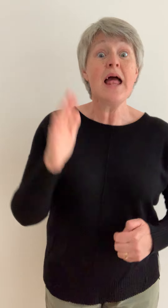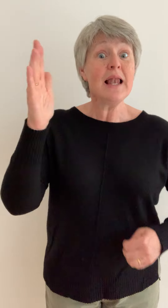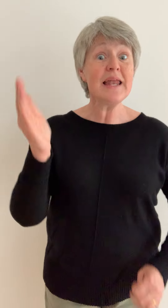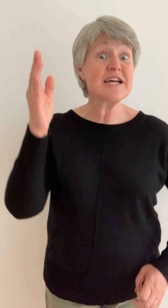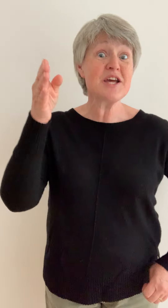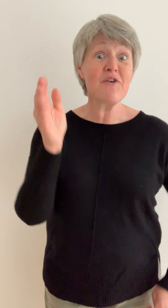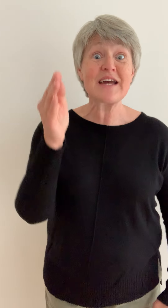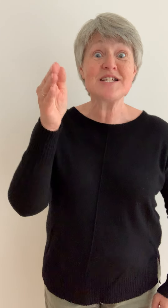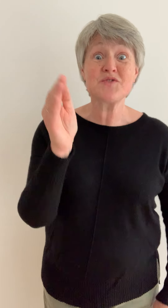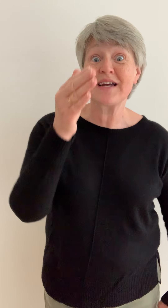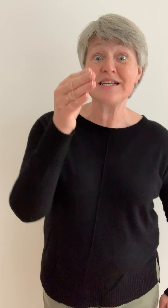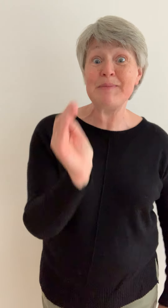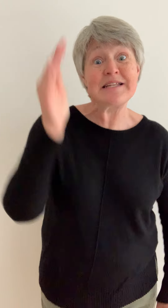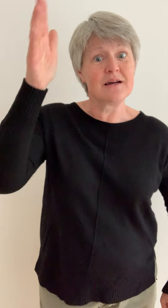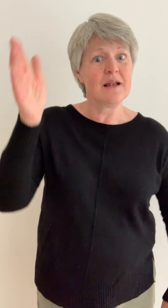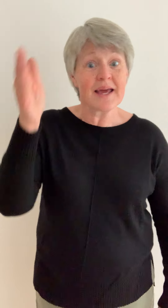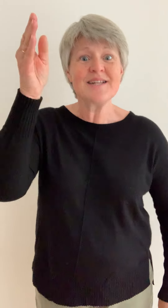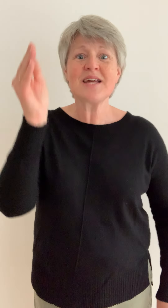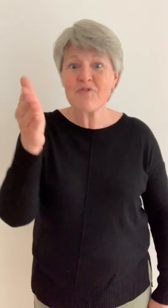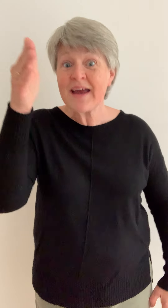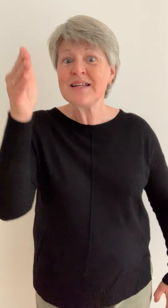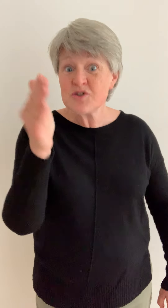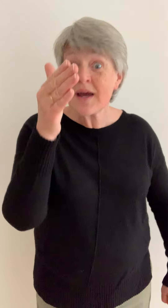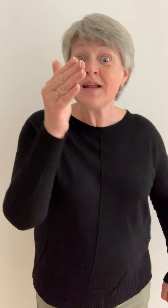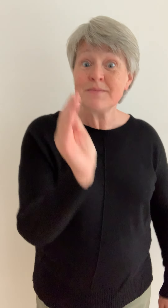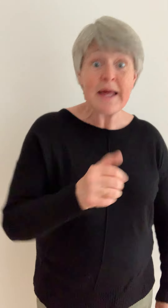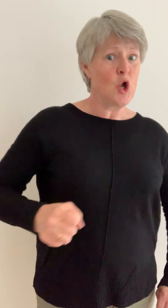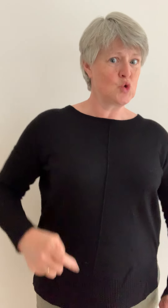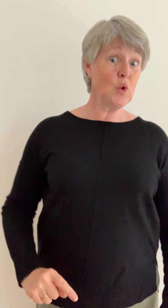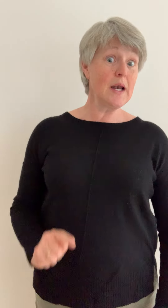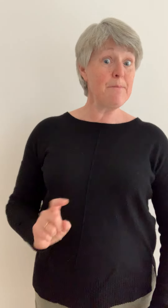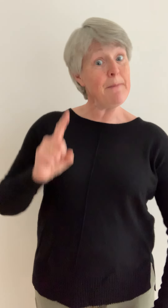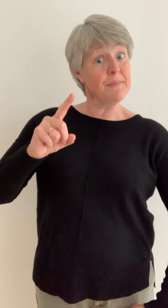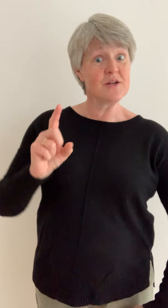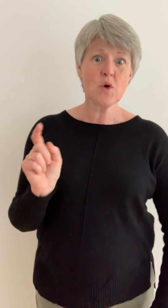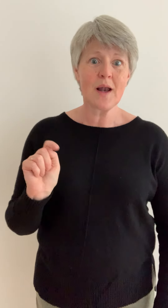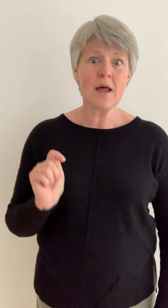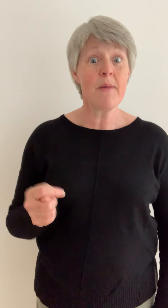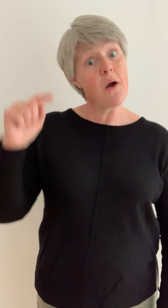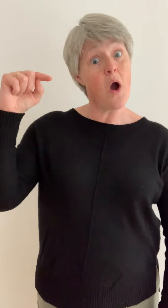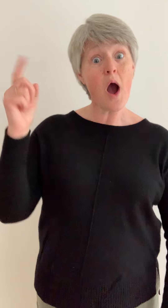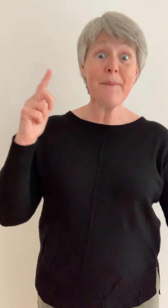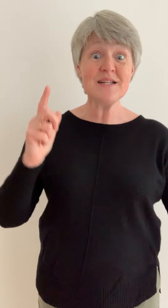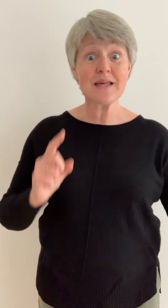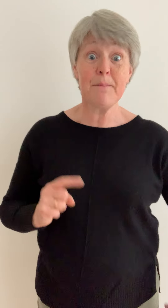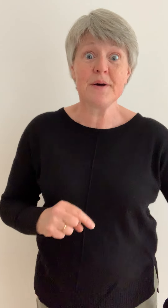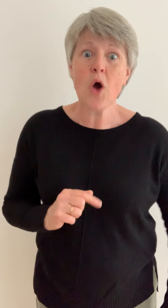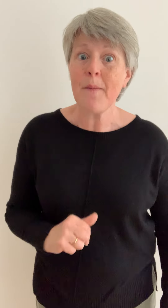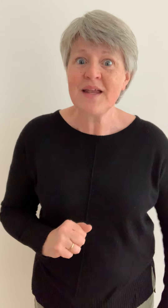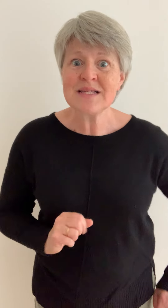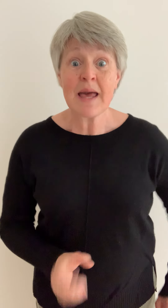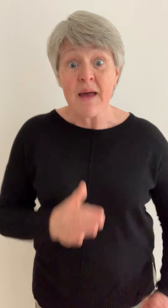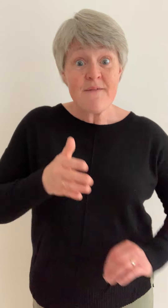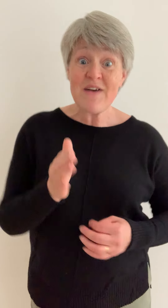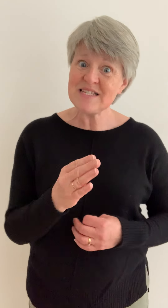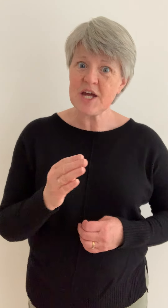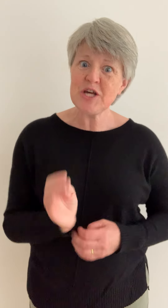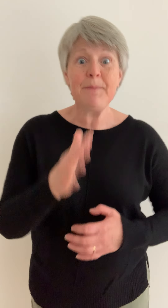Lickety-rickety-trickety-split. Toodle-a-bip. Hop and a-skip. Fancy a chip?